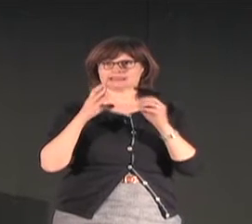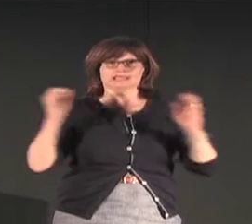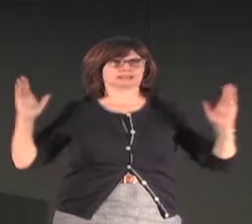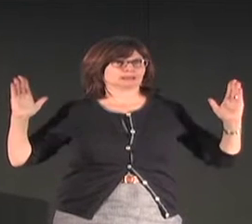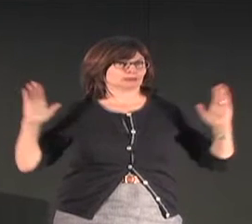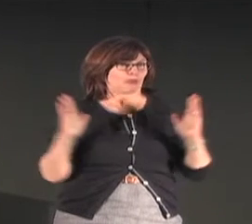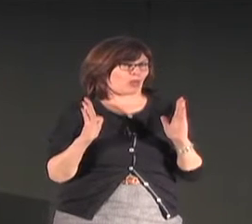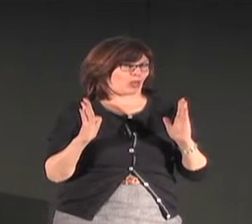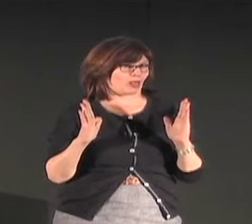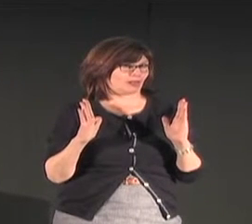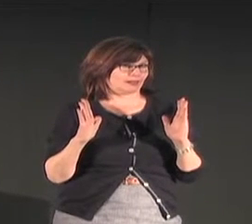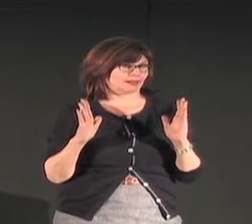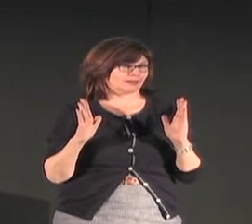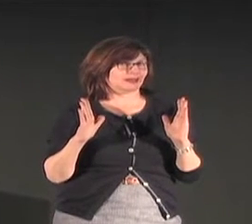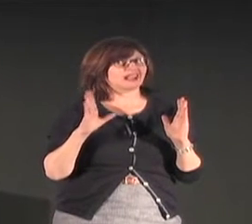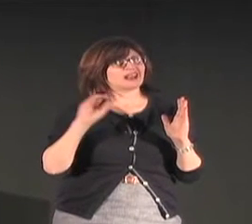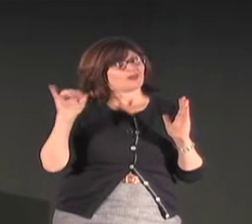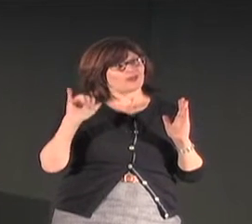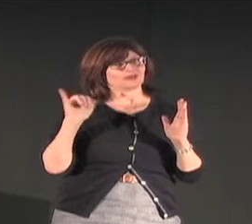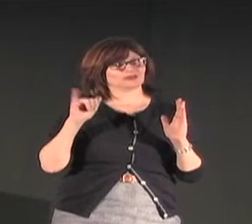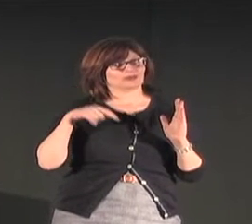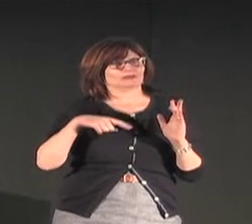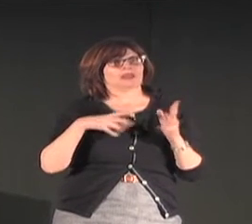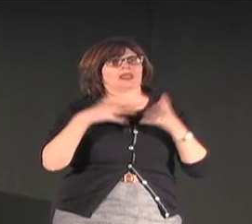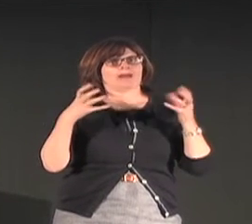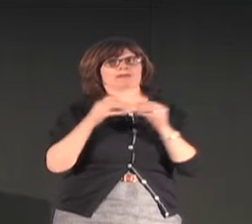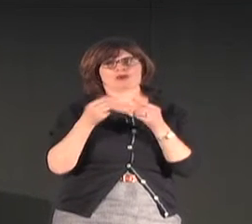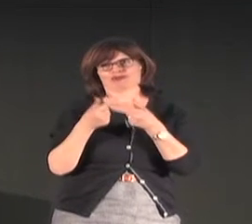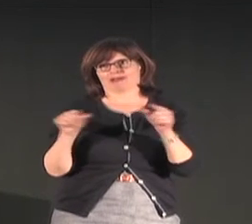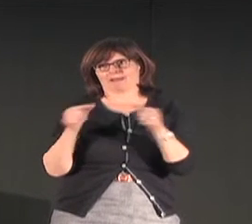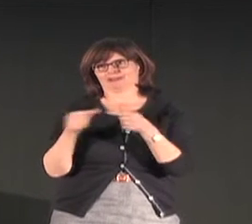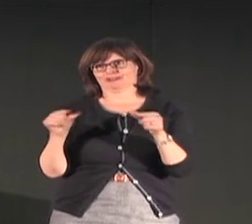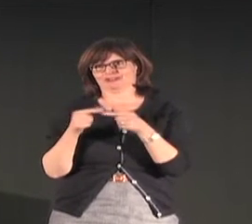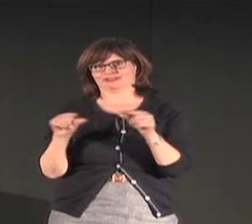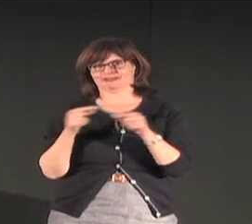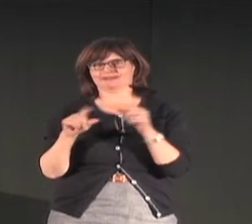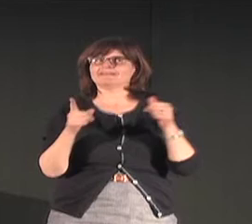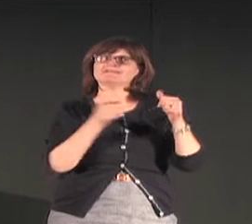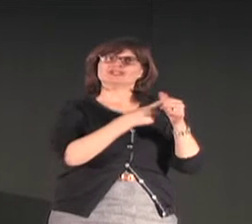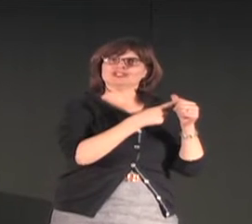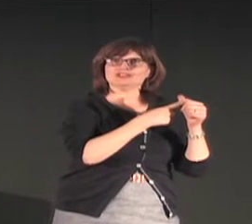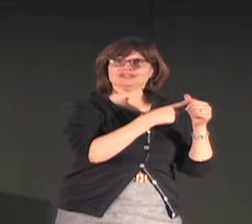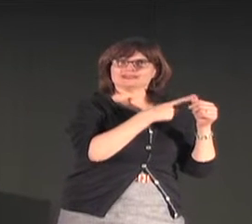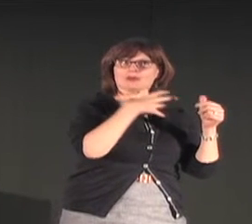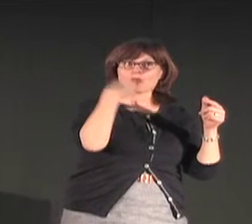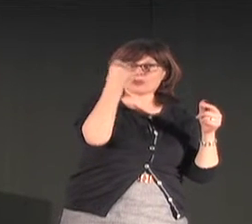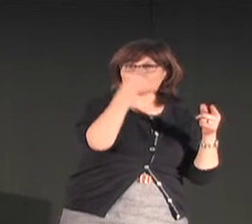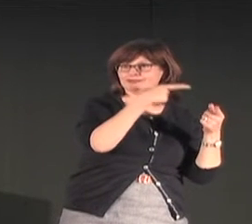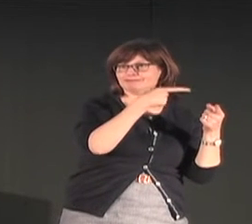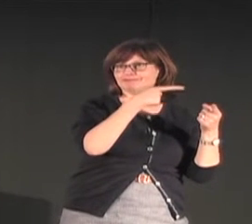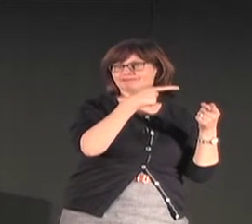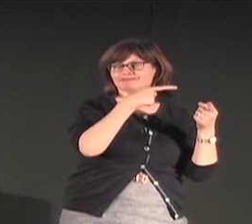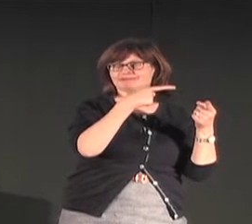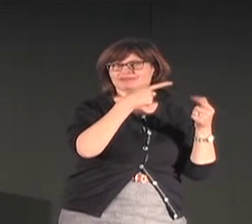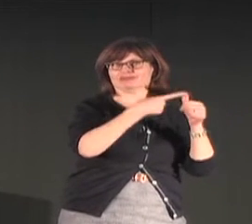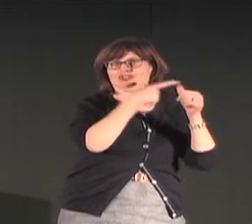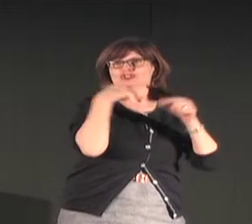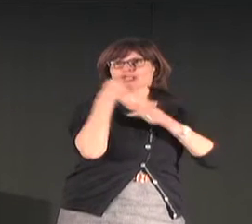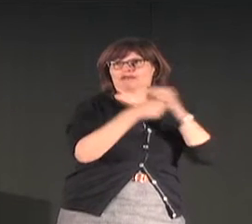fluent, the signing space was smaller, and a lot more grammar. But, the older woman